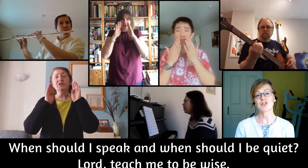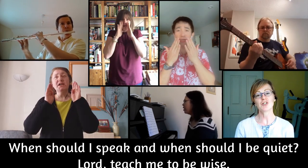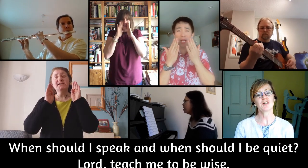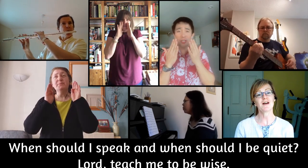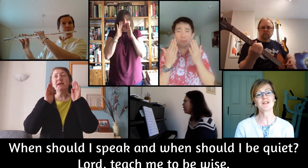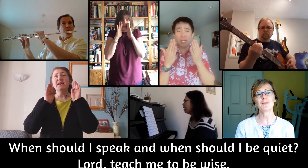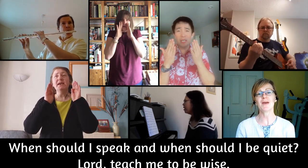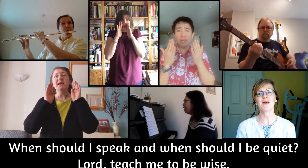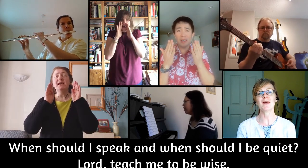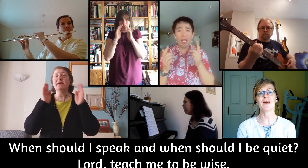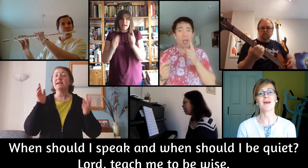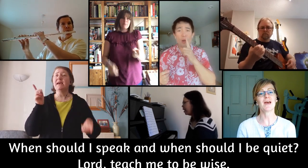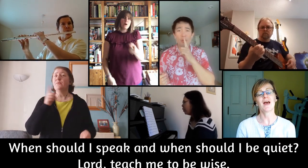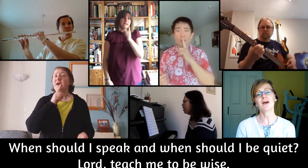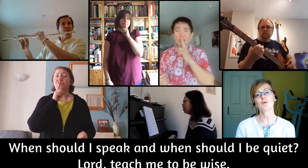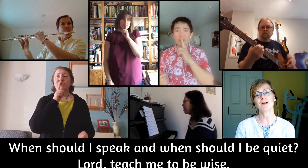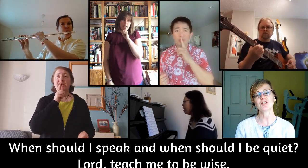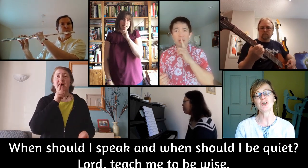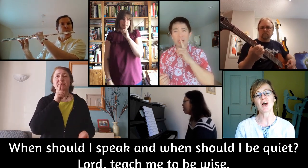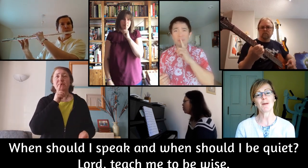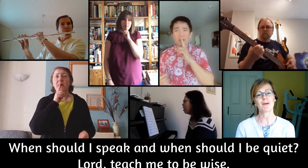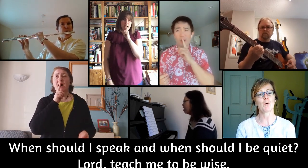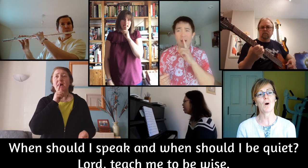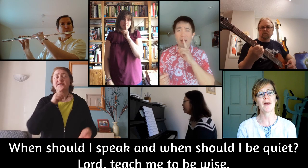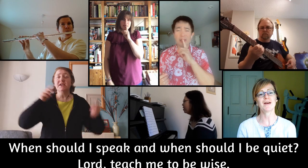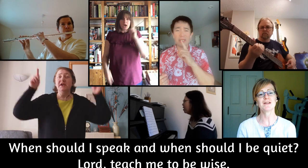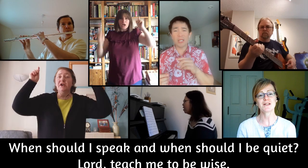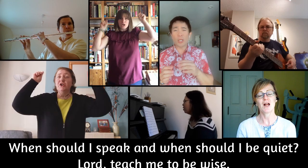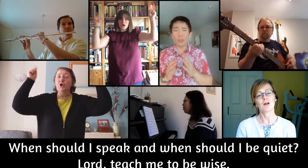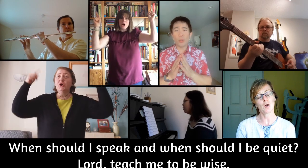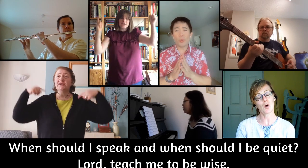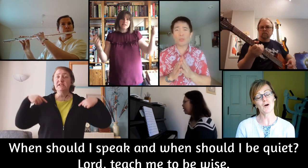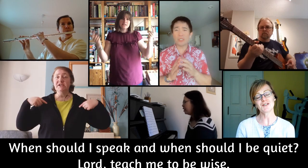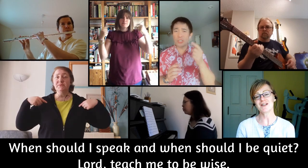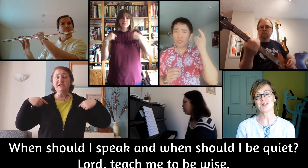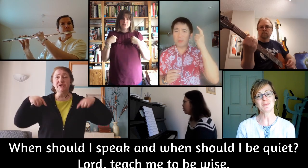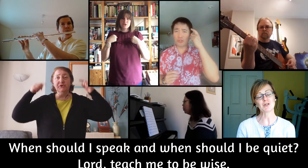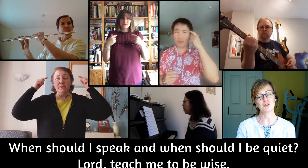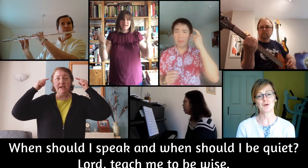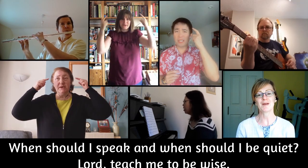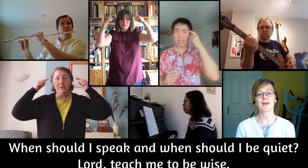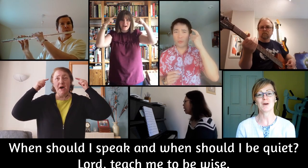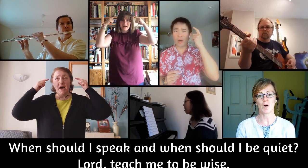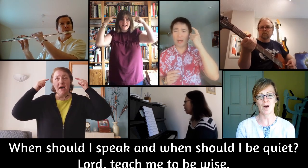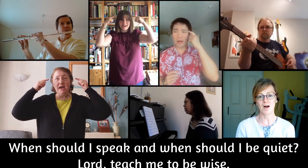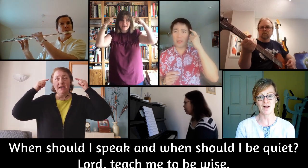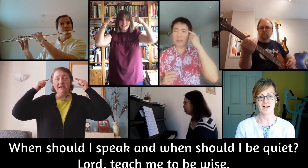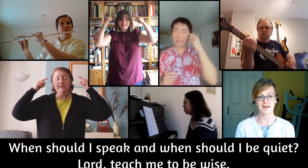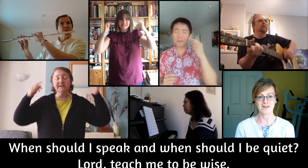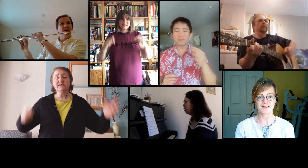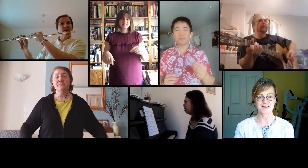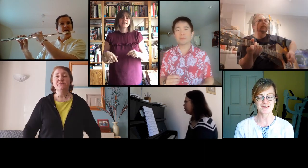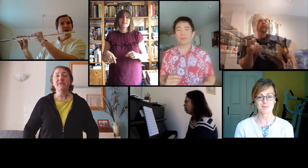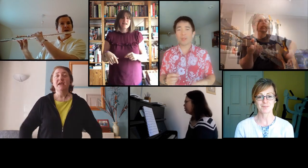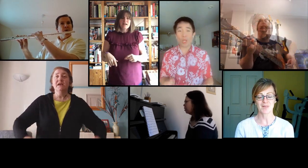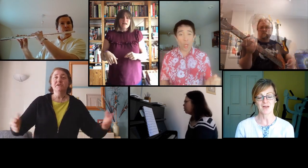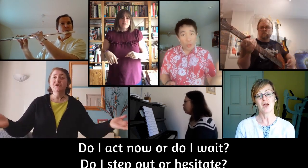When should I speak and when should I be quiet? Lord, teach me to be wise.